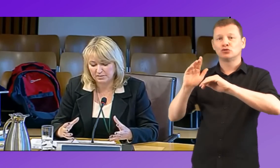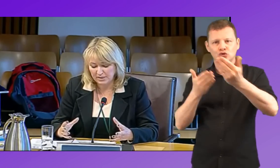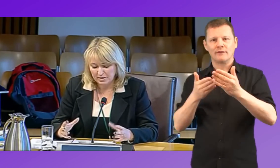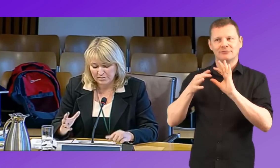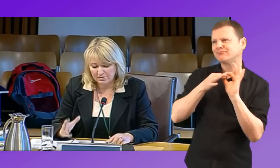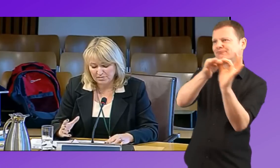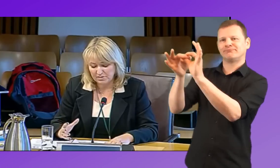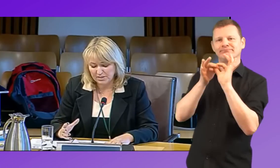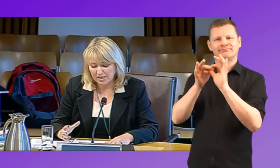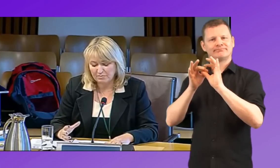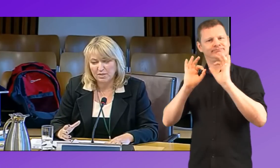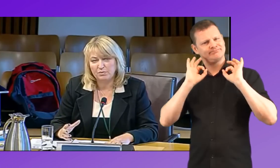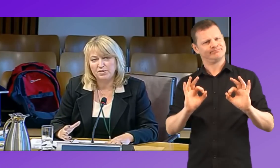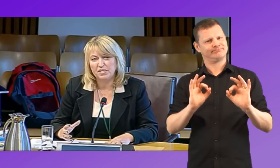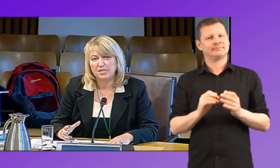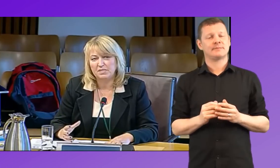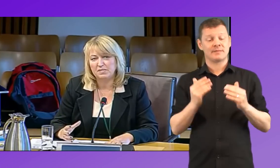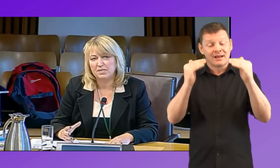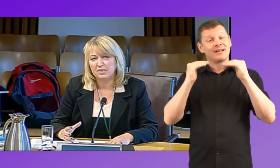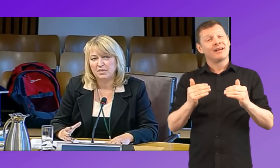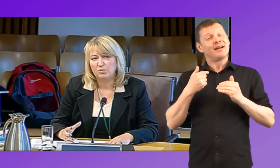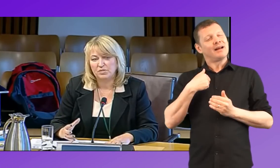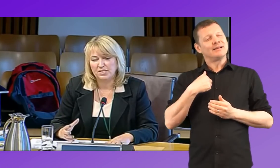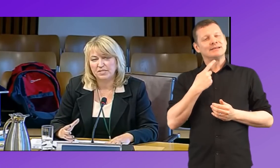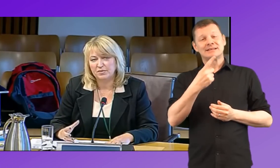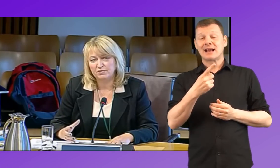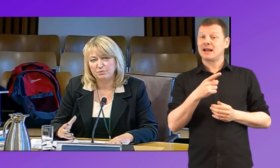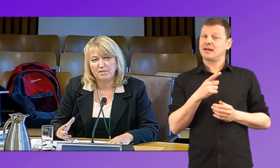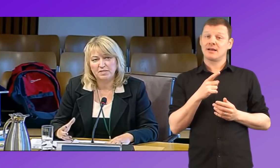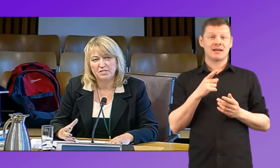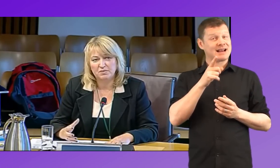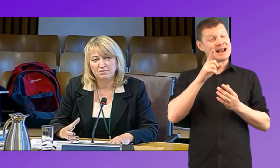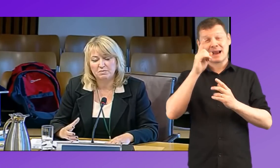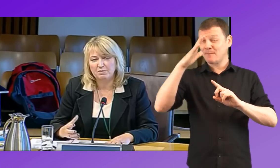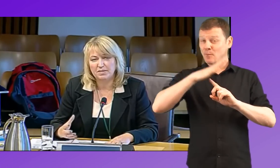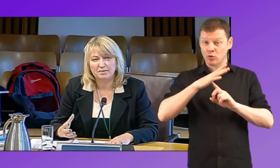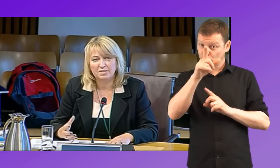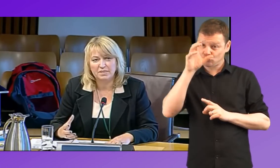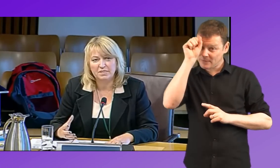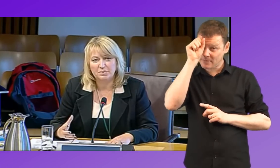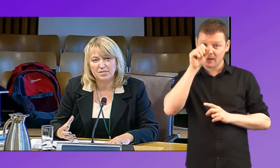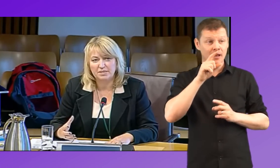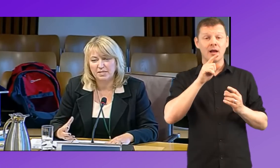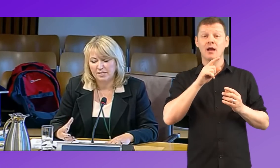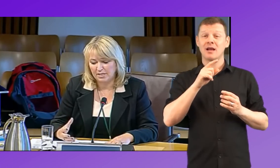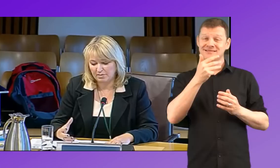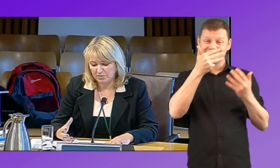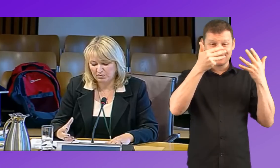The other thing that I would say is that what's critical for parents remembering that 90% of